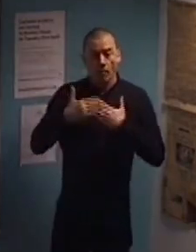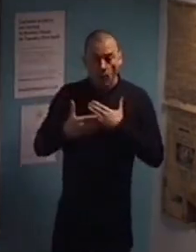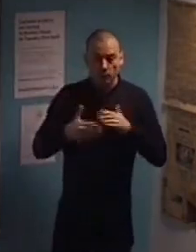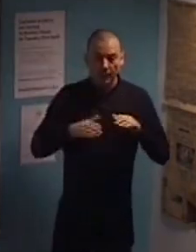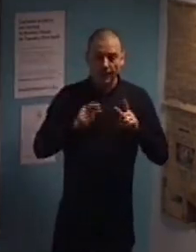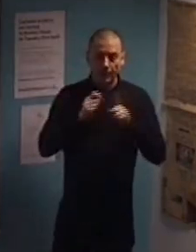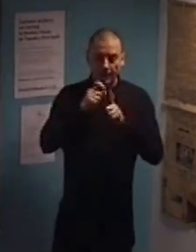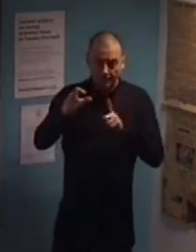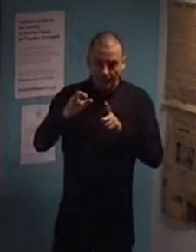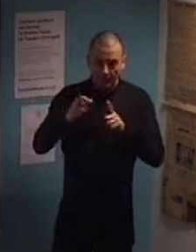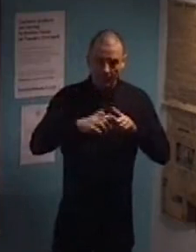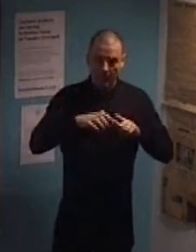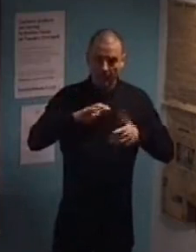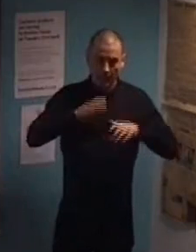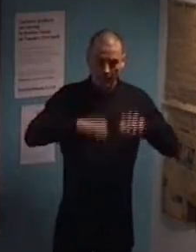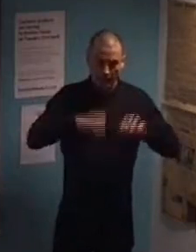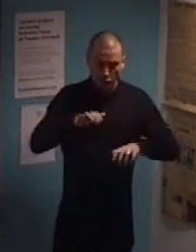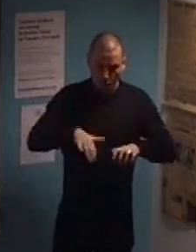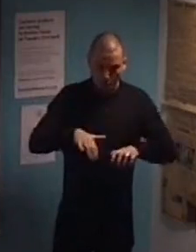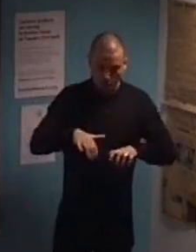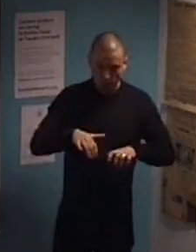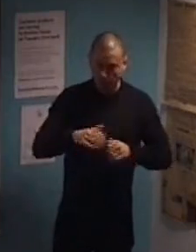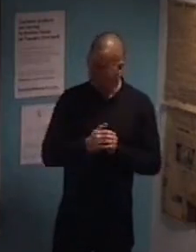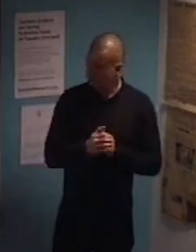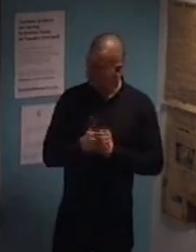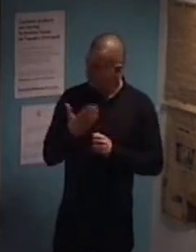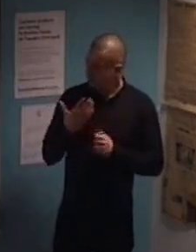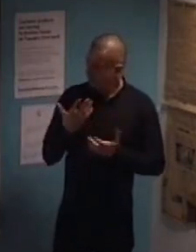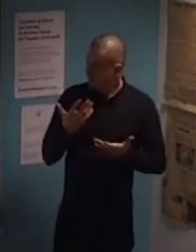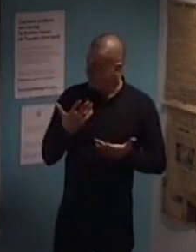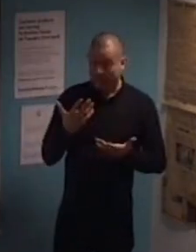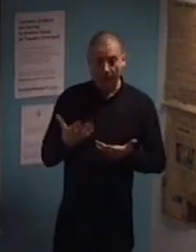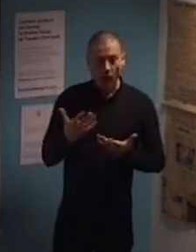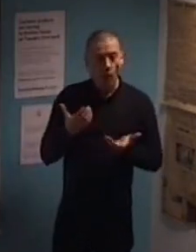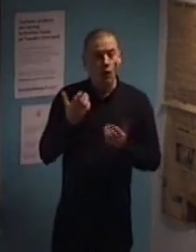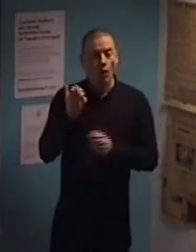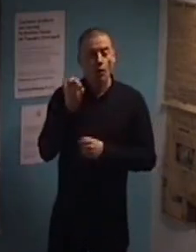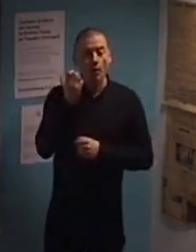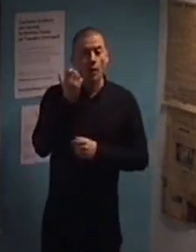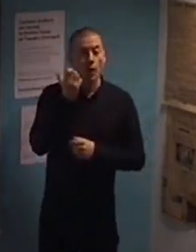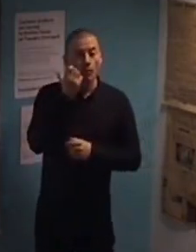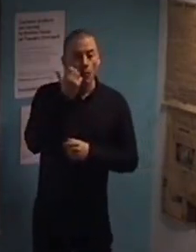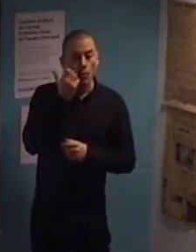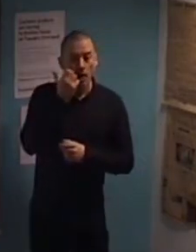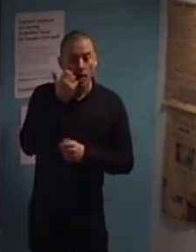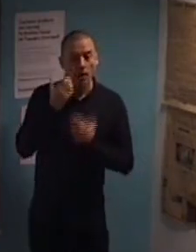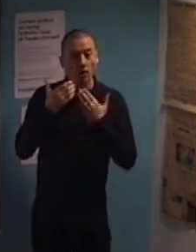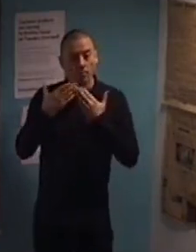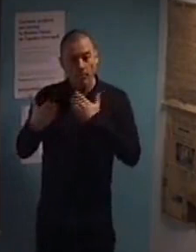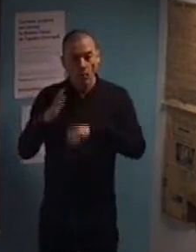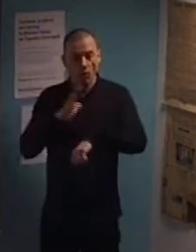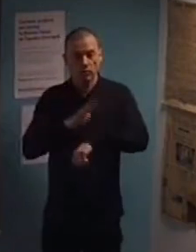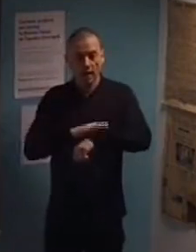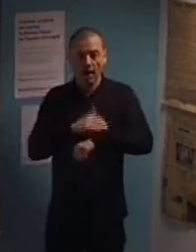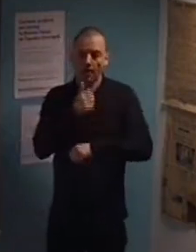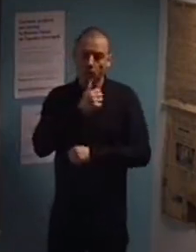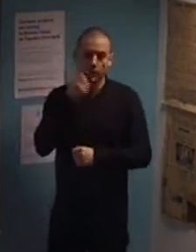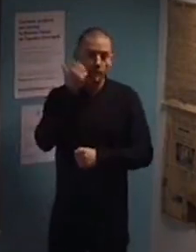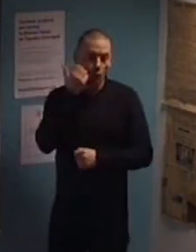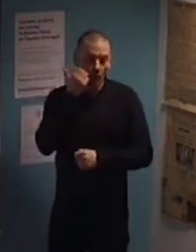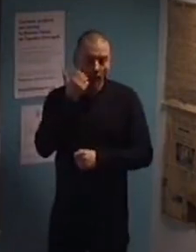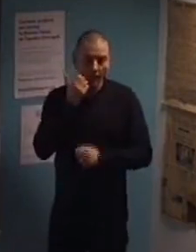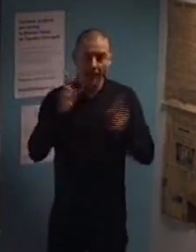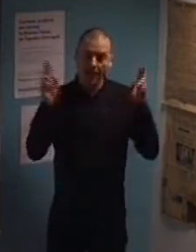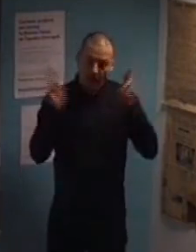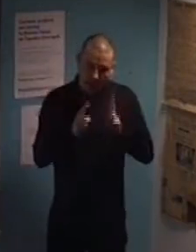that, gradually, yeah, even, I think, now, mobile, people spend time on mobile, even more than, like, on laptop